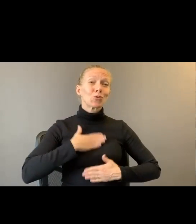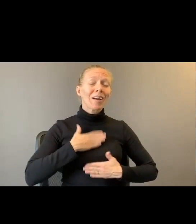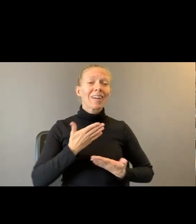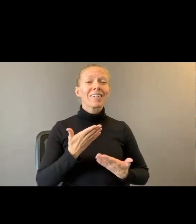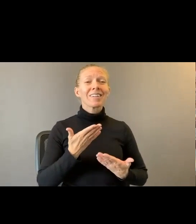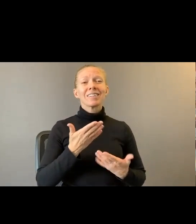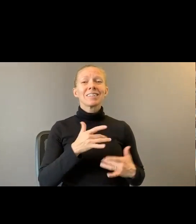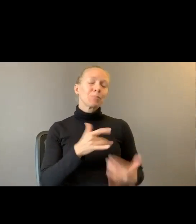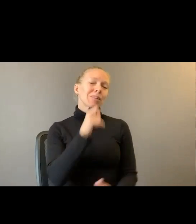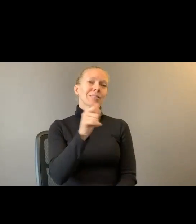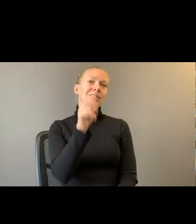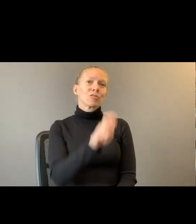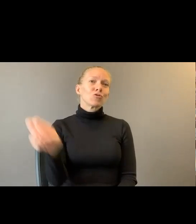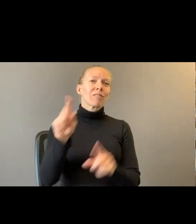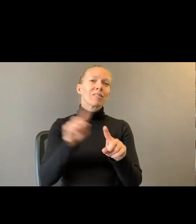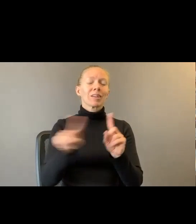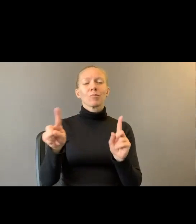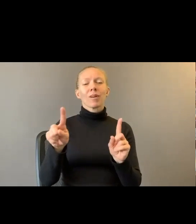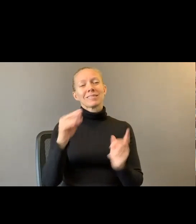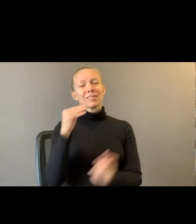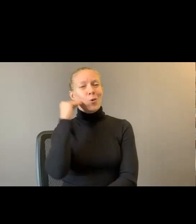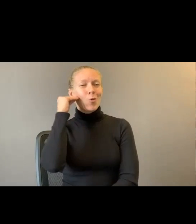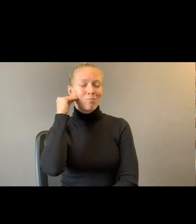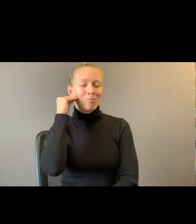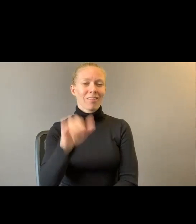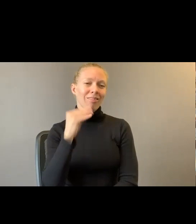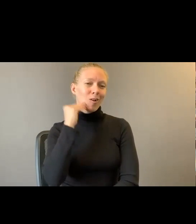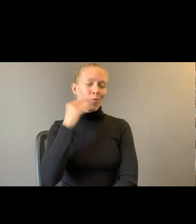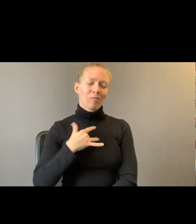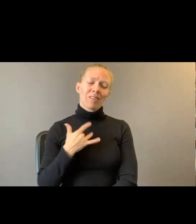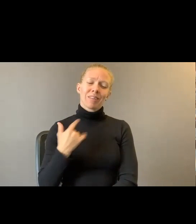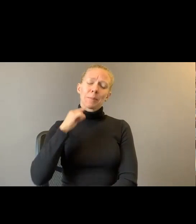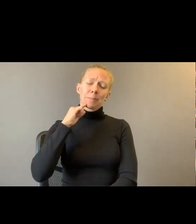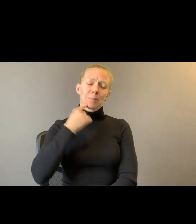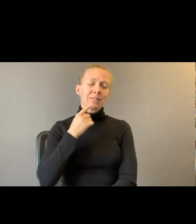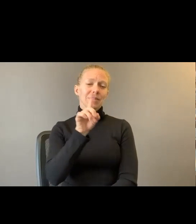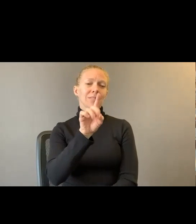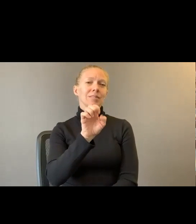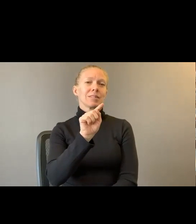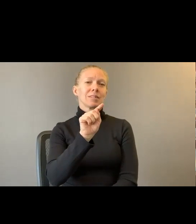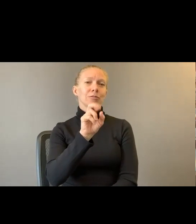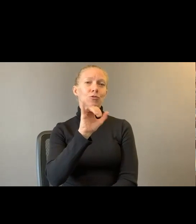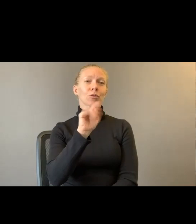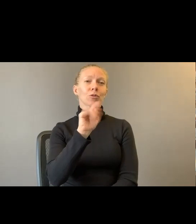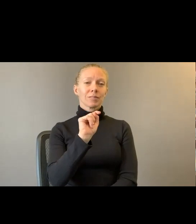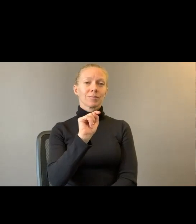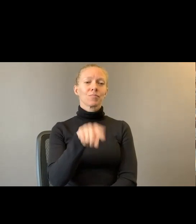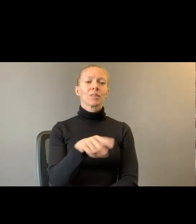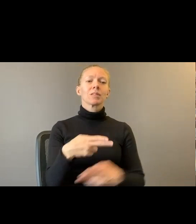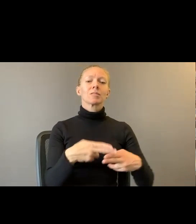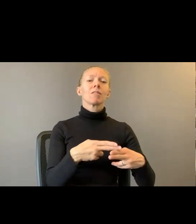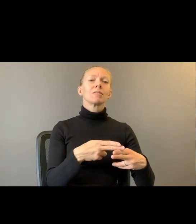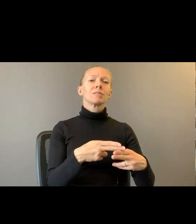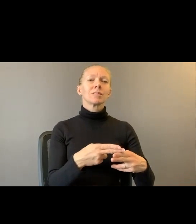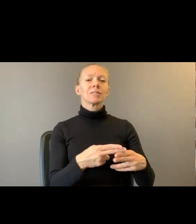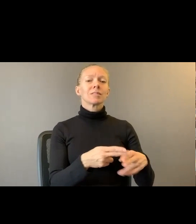am finding myself missing Detroit very much. This poem is called still life of Acme in spring. it's for Francine and for